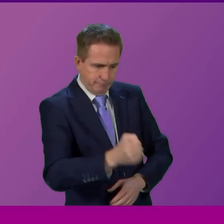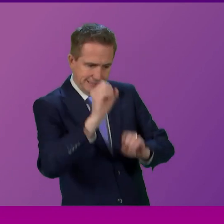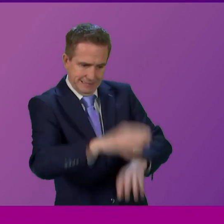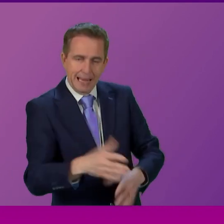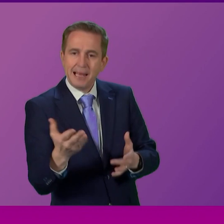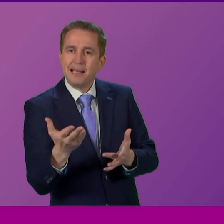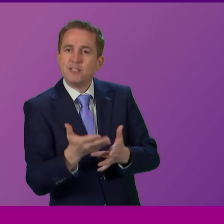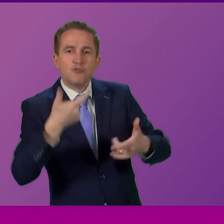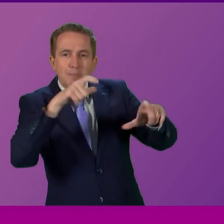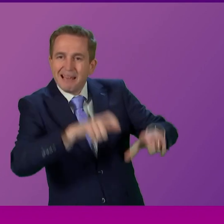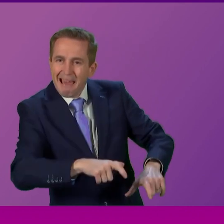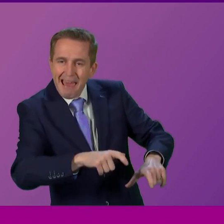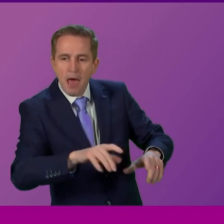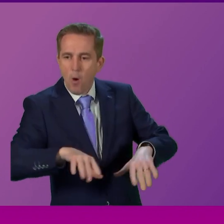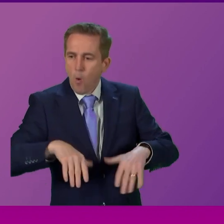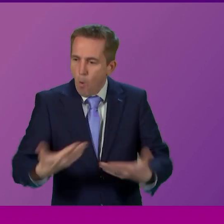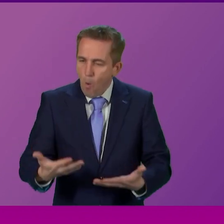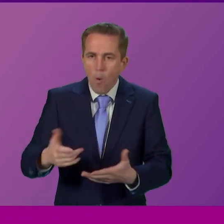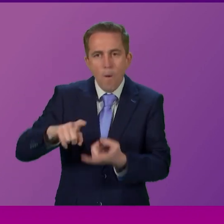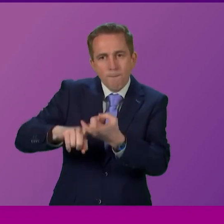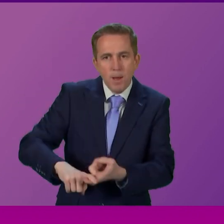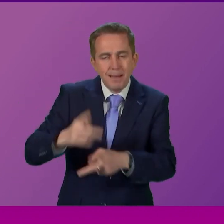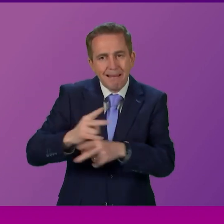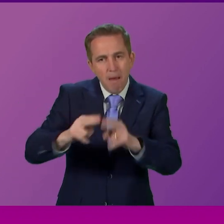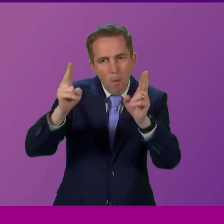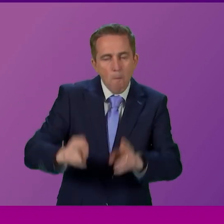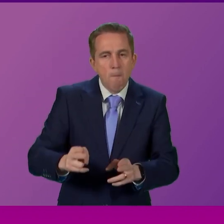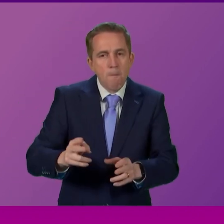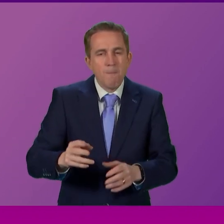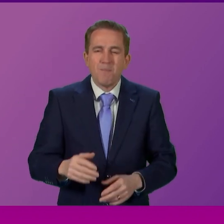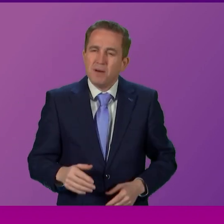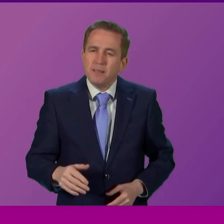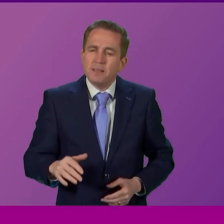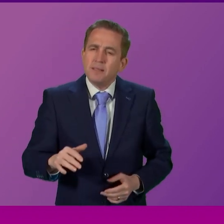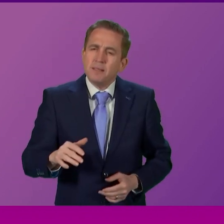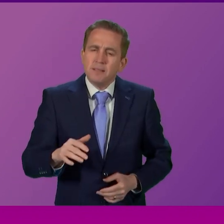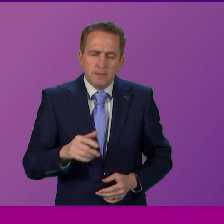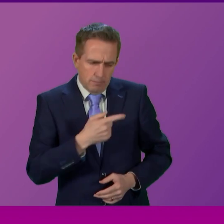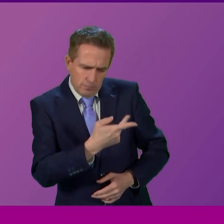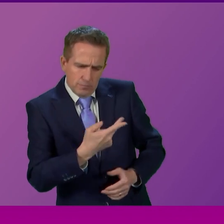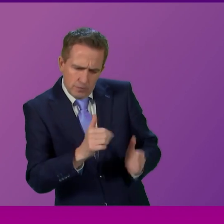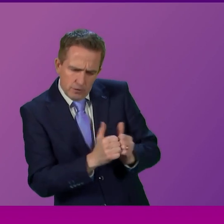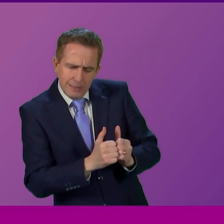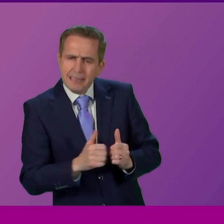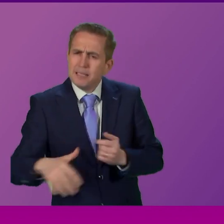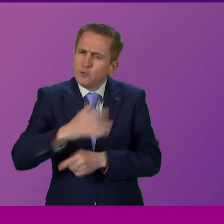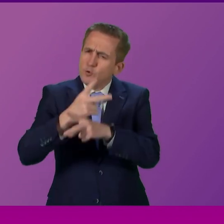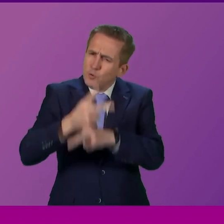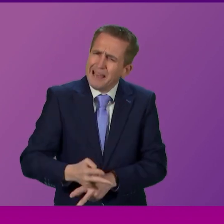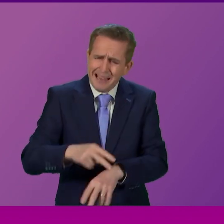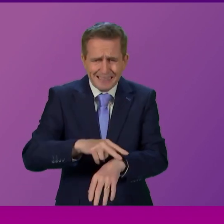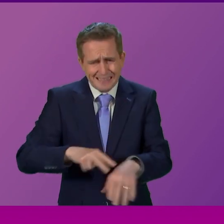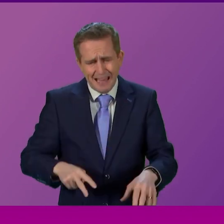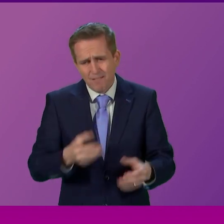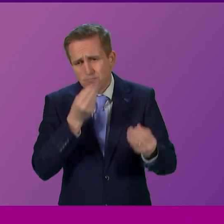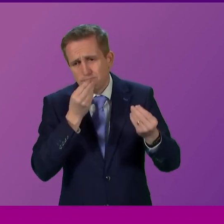care home place or a permanent care home place people working in social care I think Willie Rennie agrees provide exceptional care so